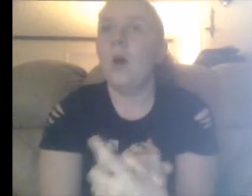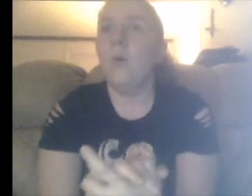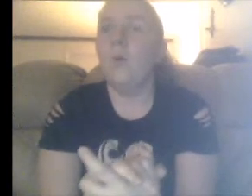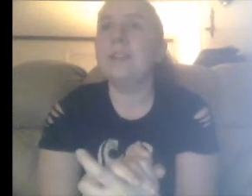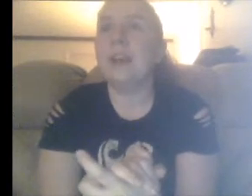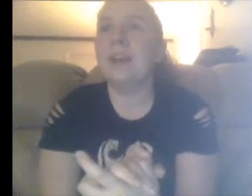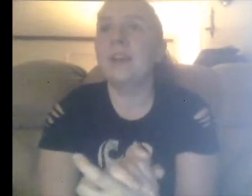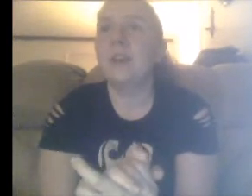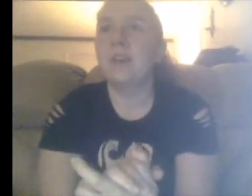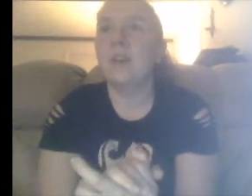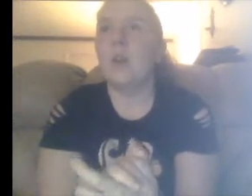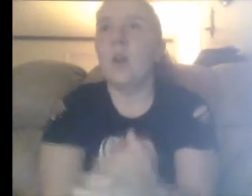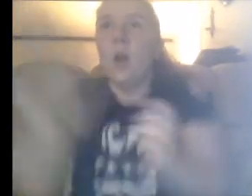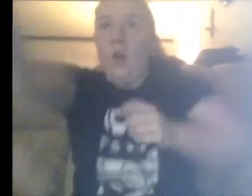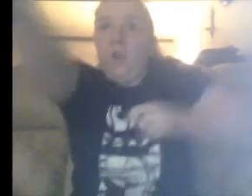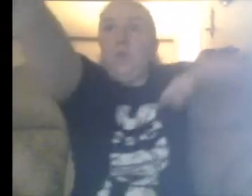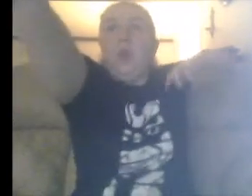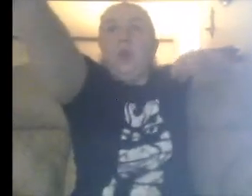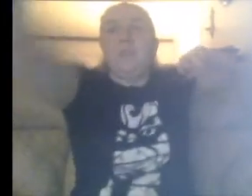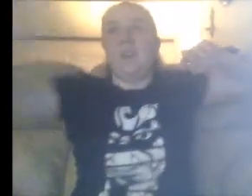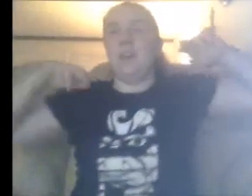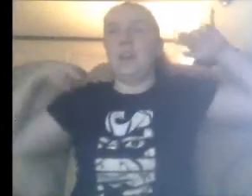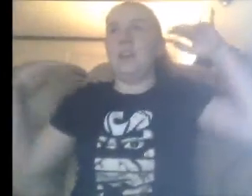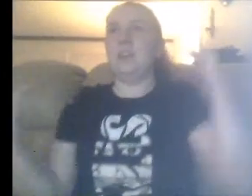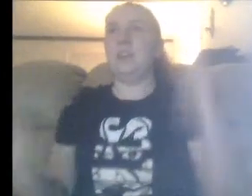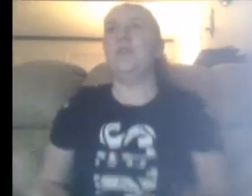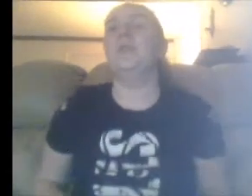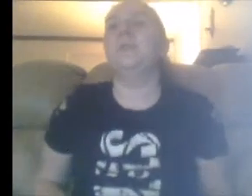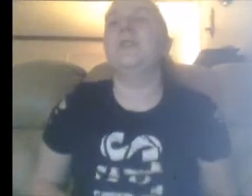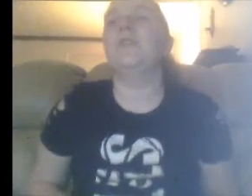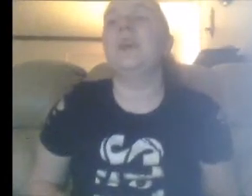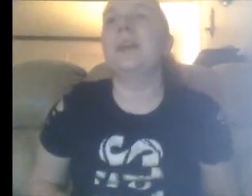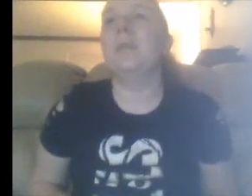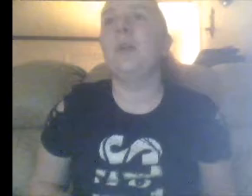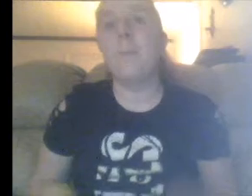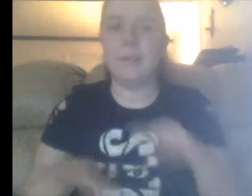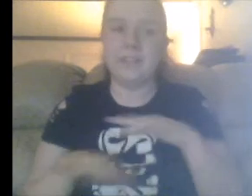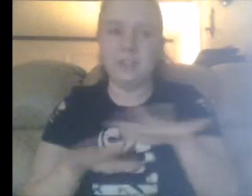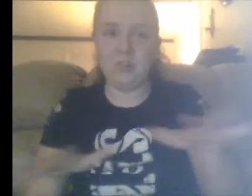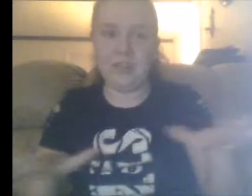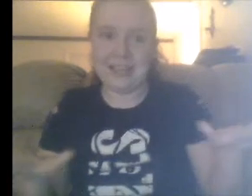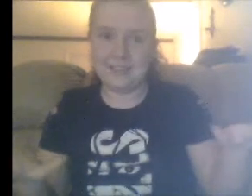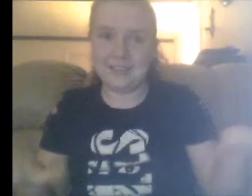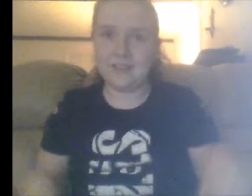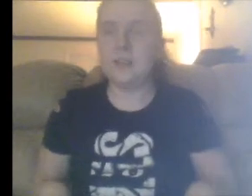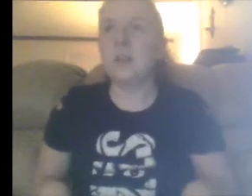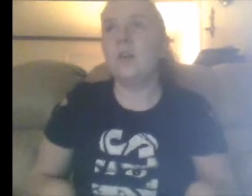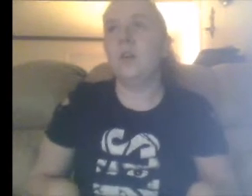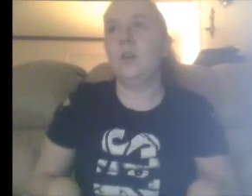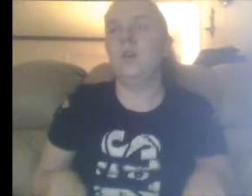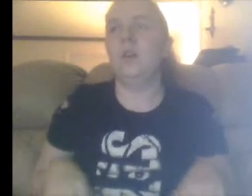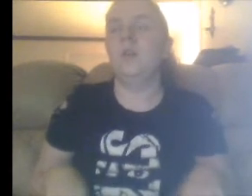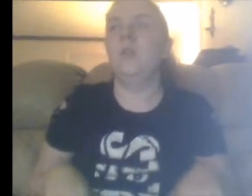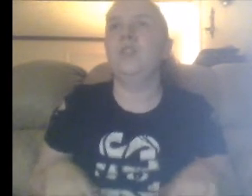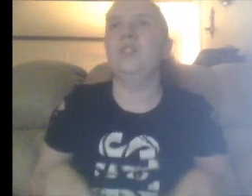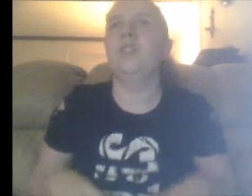What the heck? You moved. You were supposed to drop an elbow, but too late. Oh shoot.